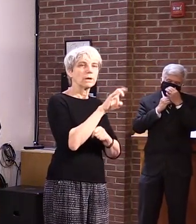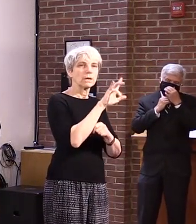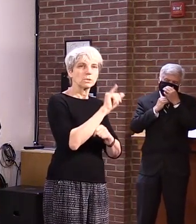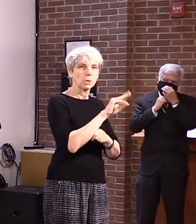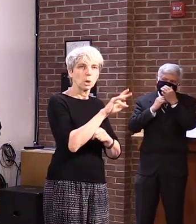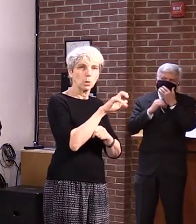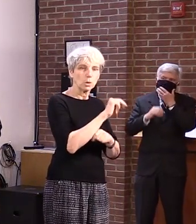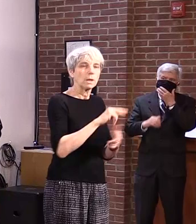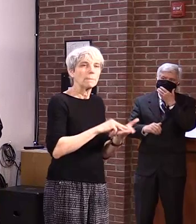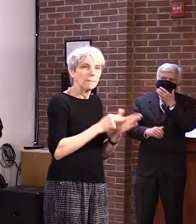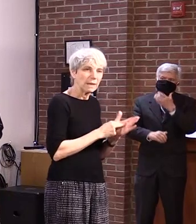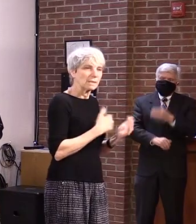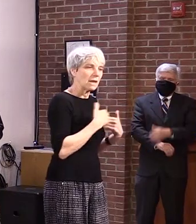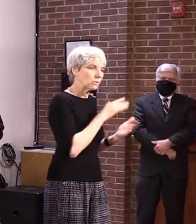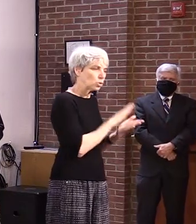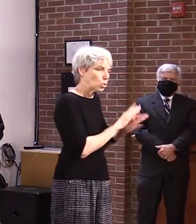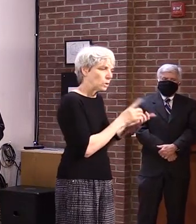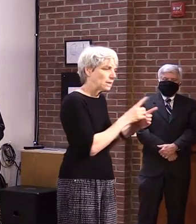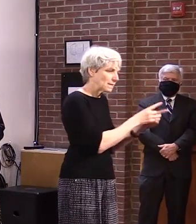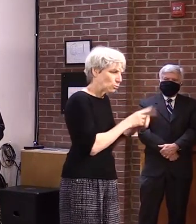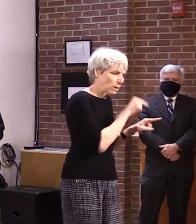another district's middle or high school.